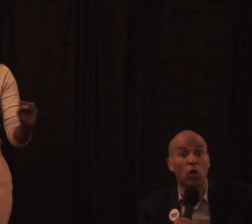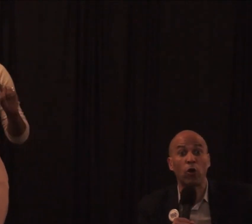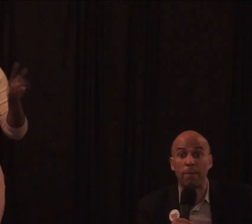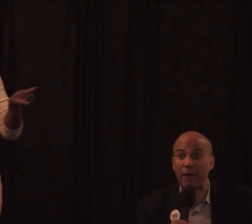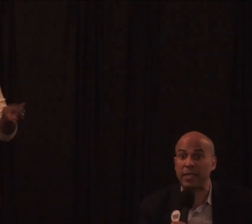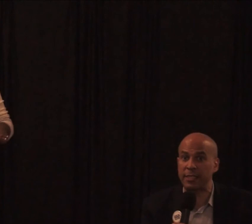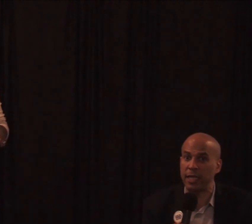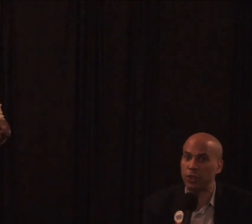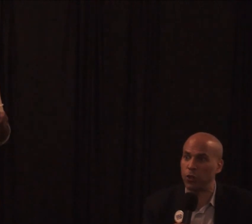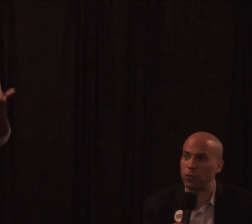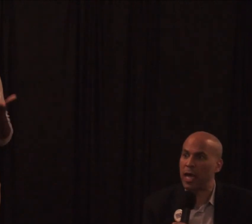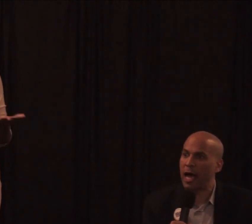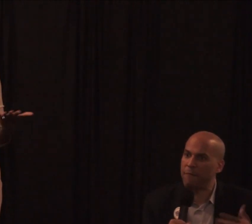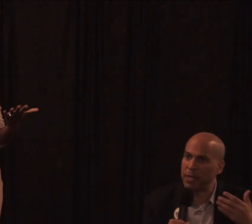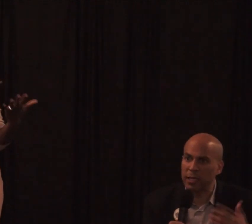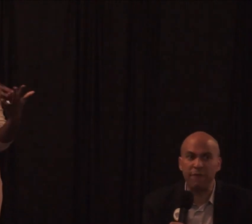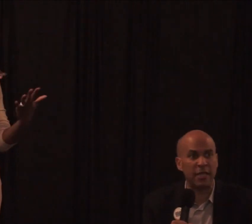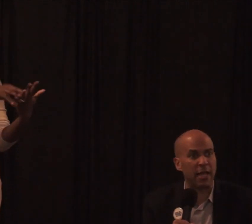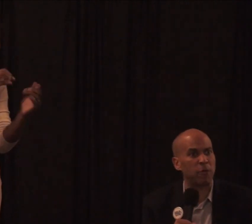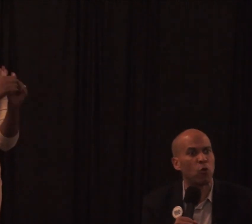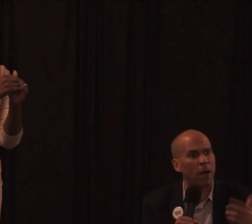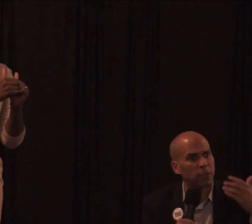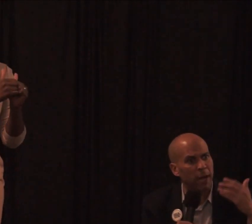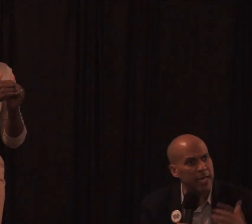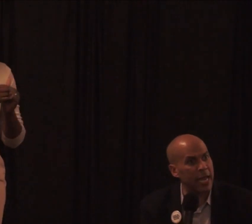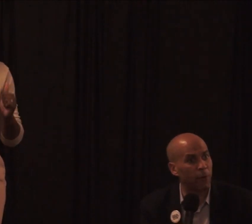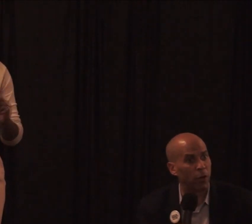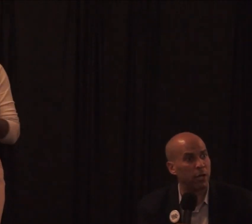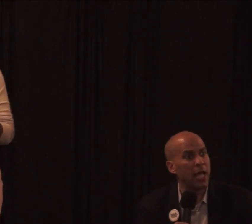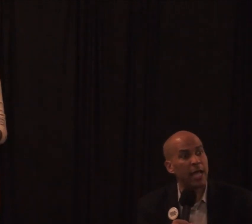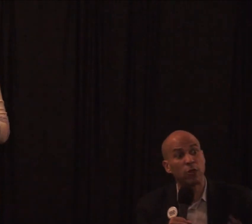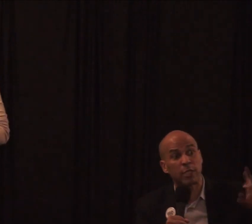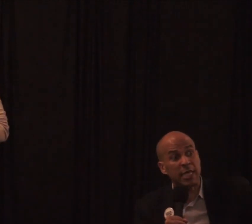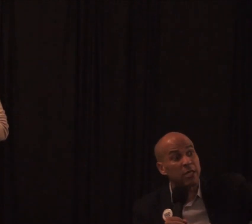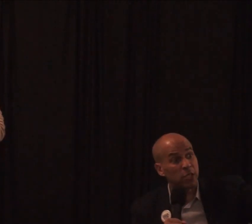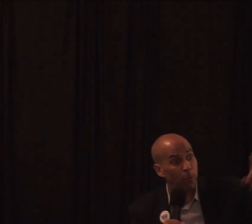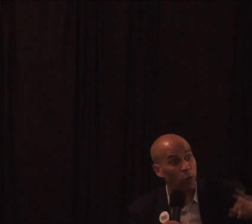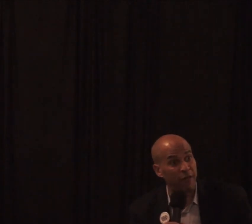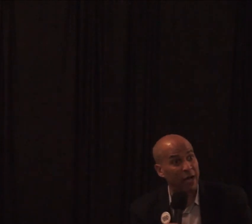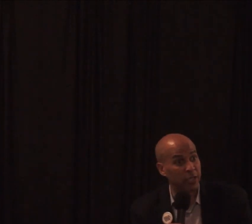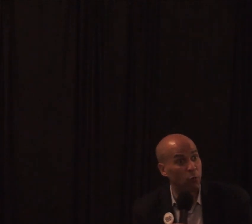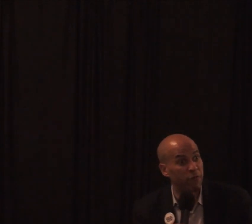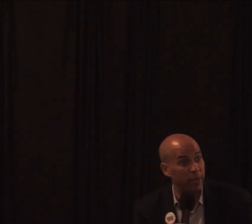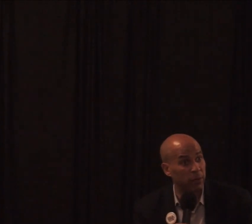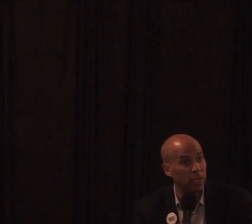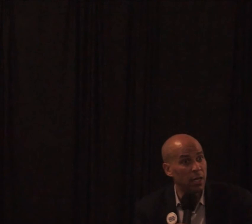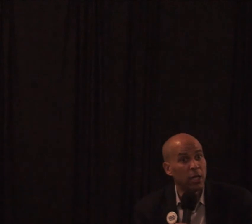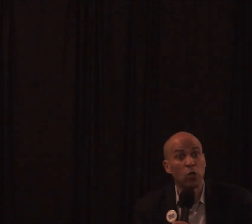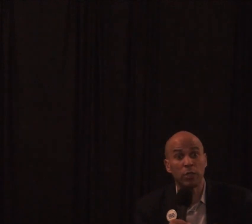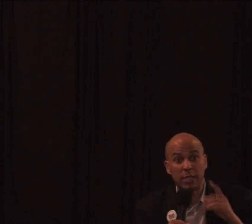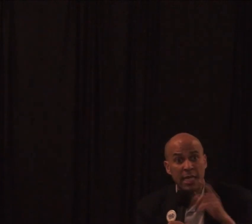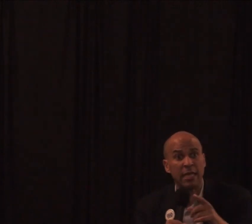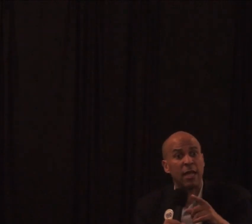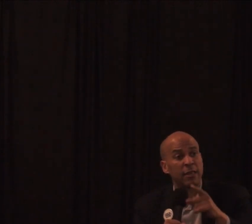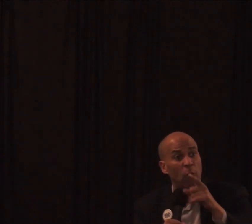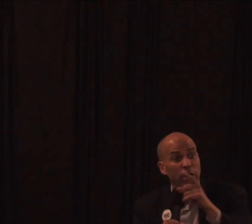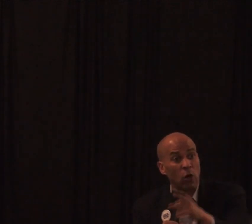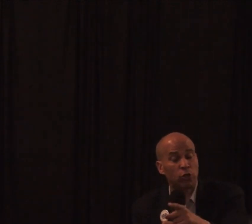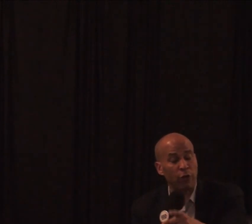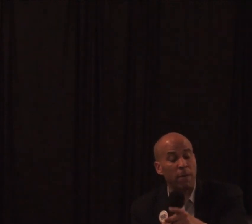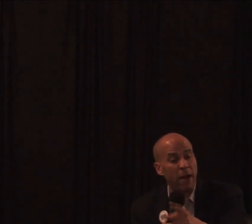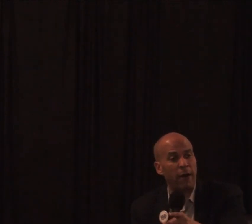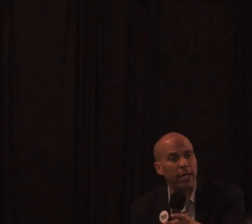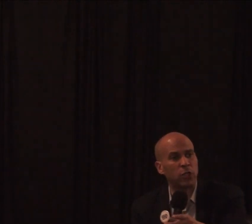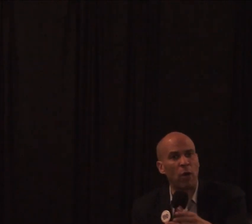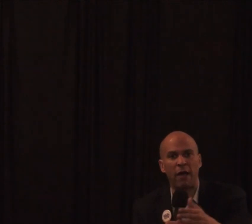White House and learn about these issues. I've been living them. You come to my neighborhood and you'll see the supportive housing we've built. You will see that